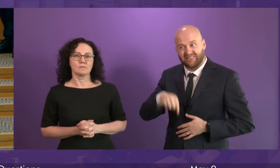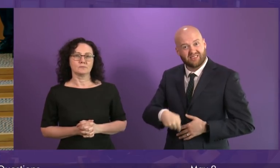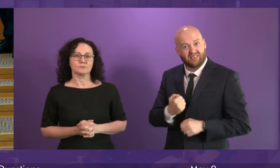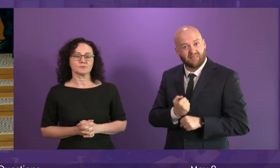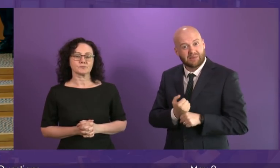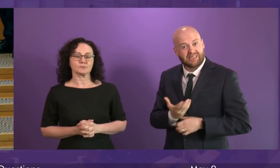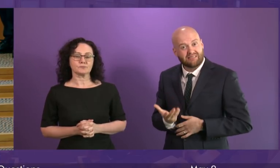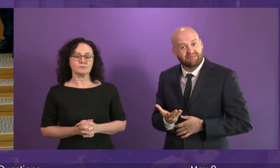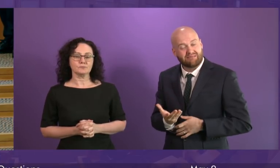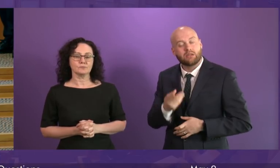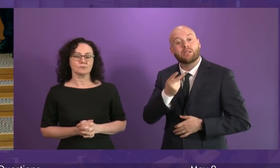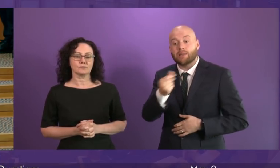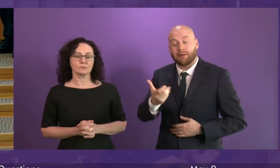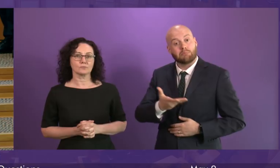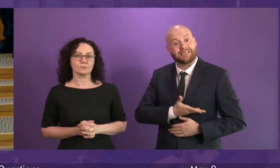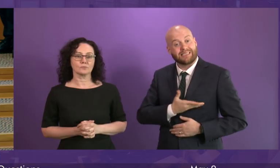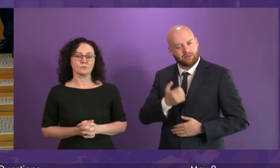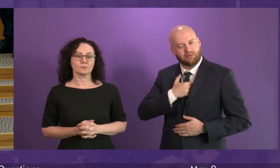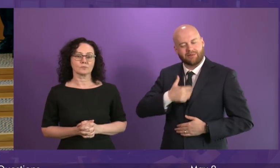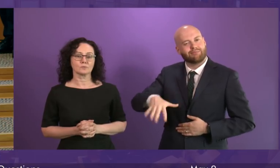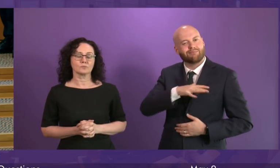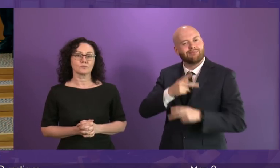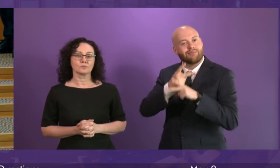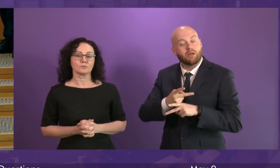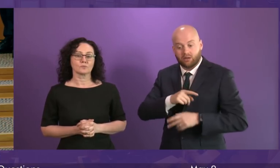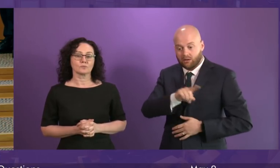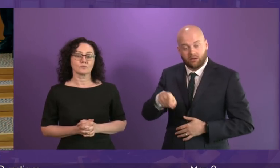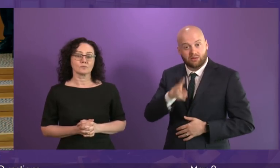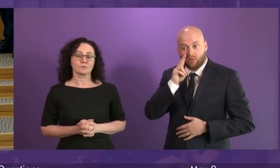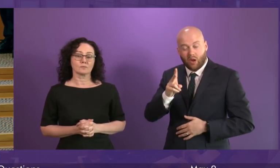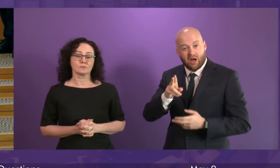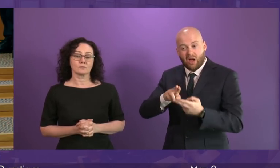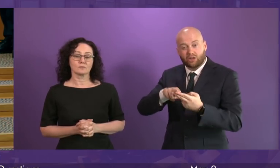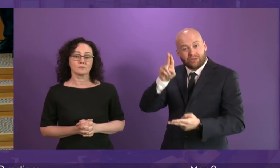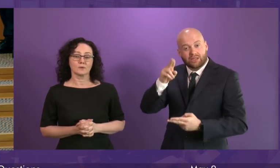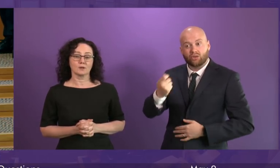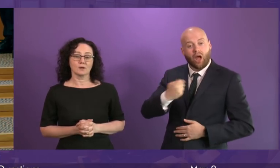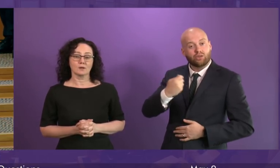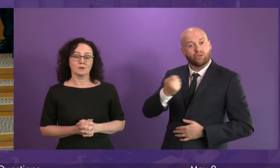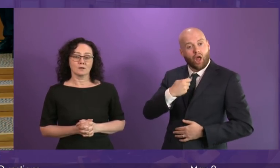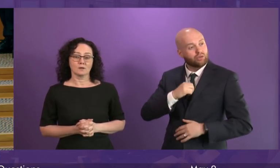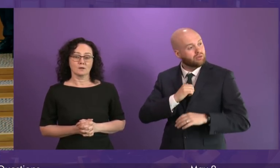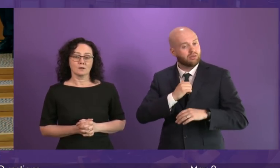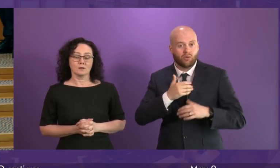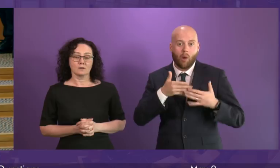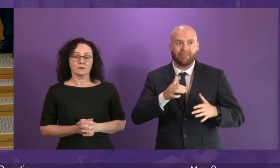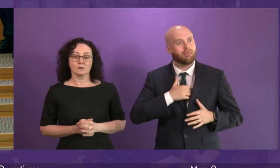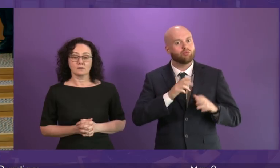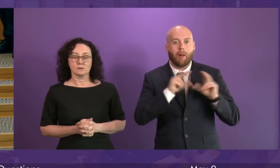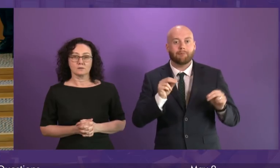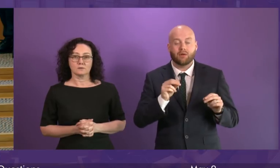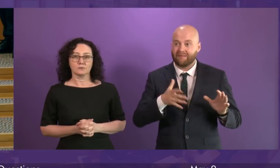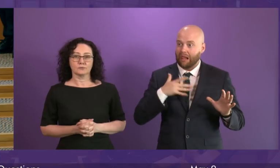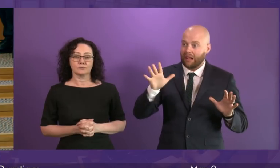owners in my own region have had to endure eye-watering increases, which are making both the cost and stress of operating premises